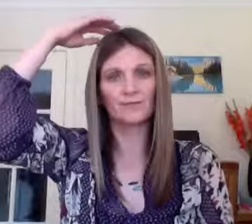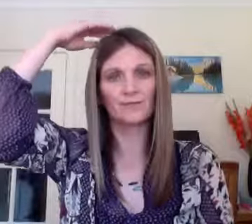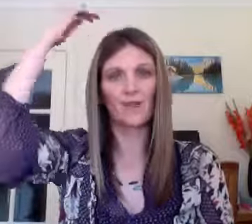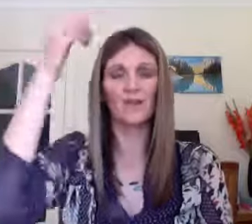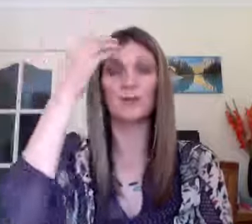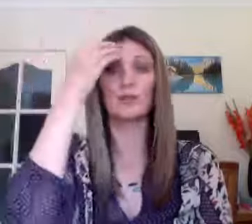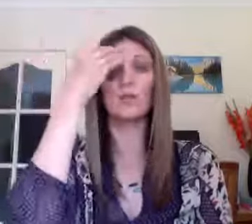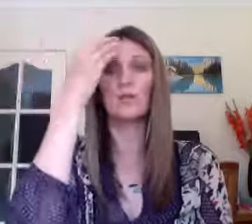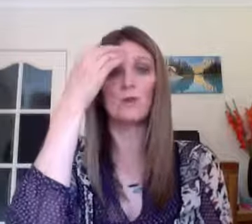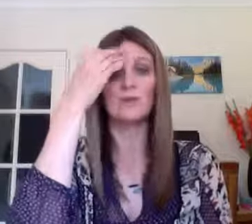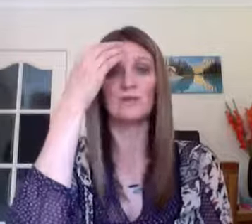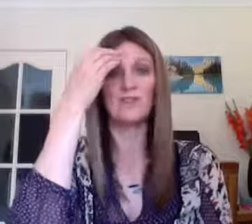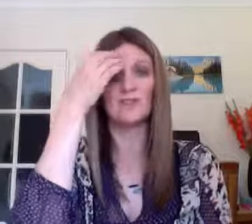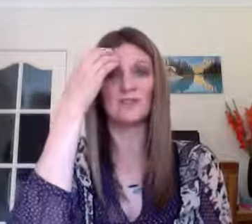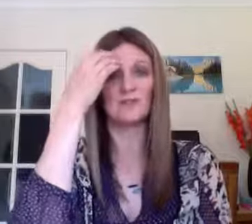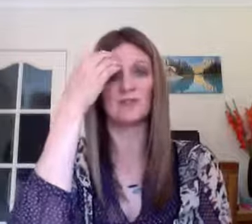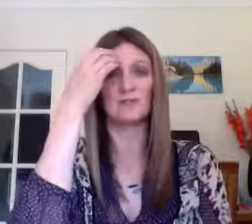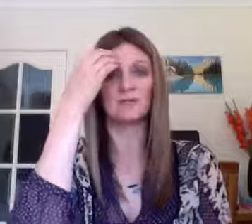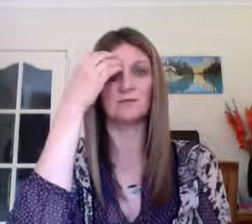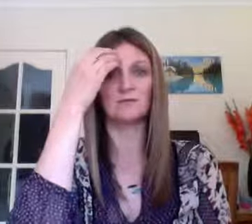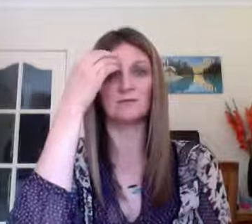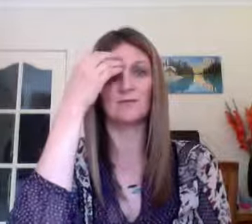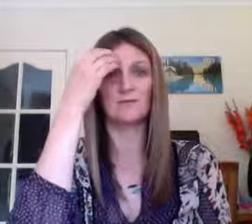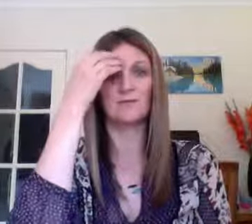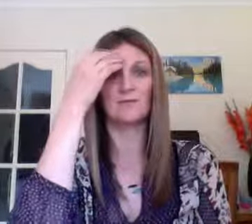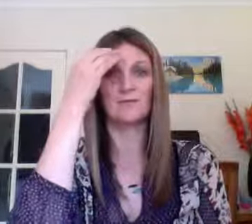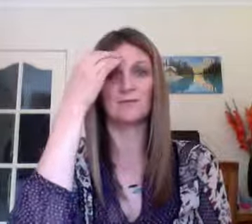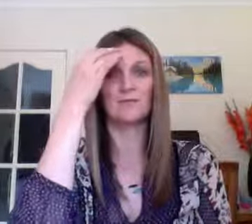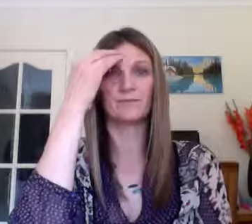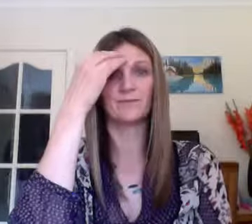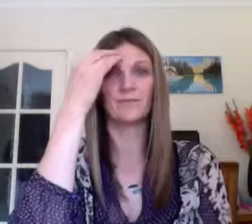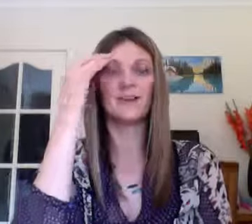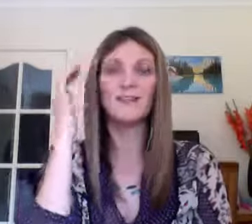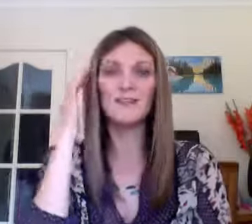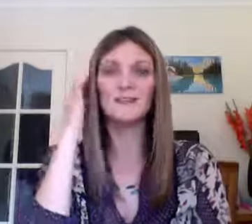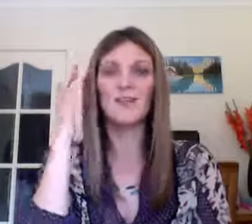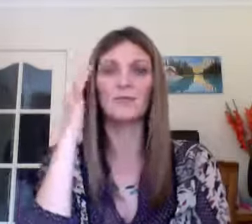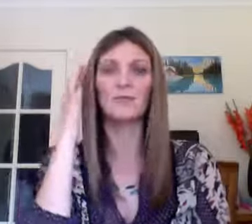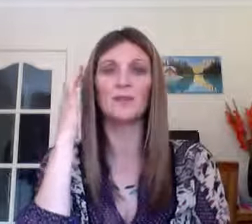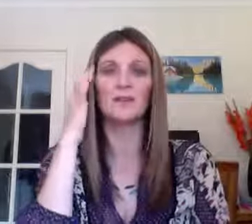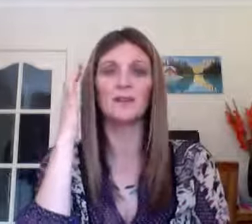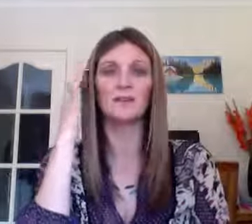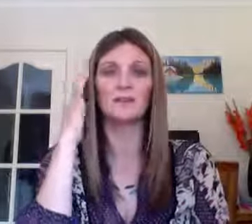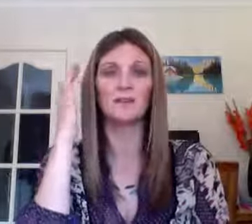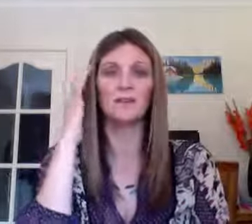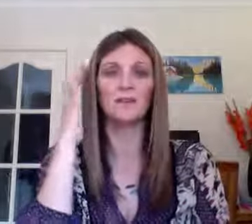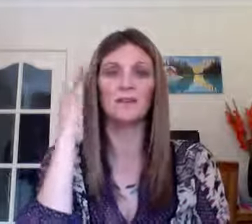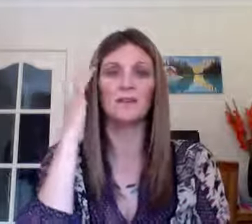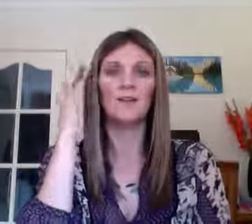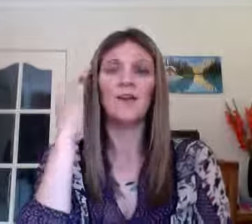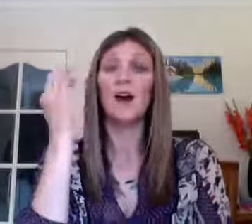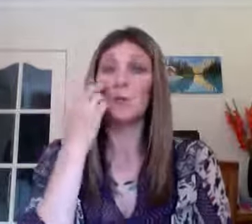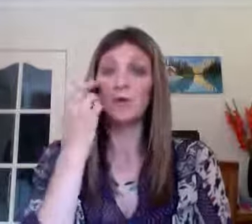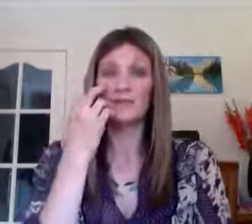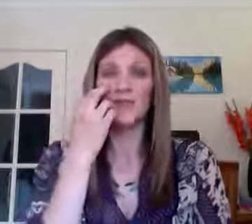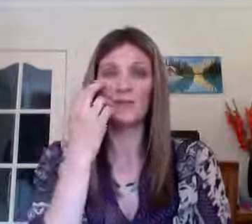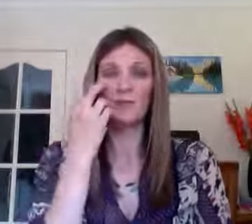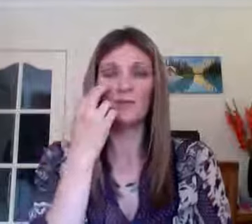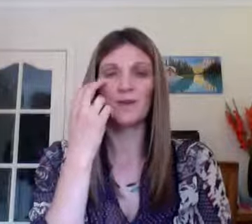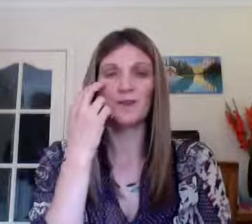I feel caught in this vicious circle. I need to have more money. I want to have more money